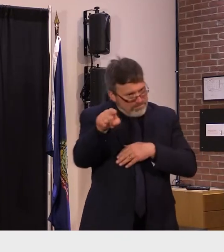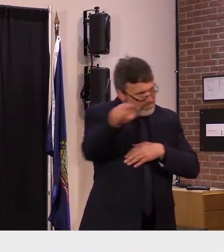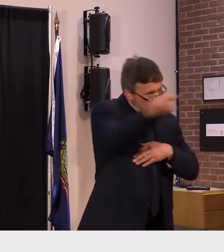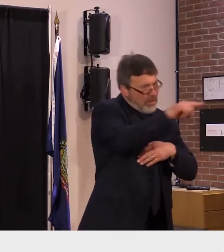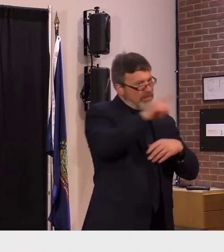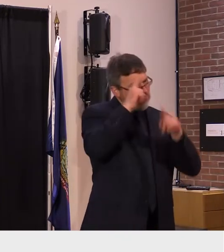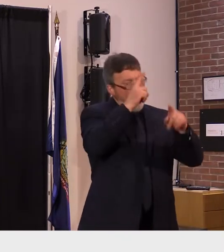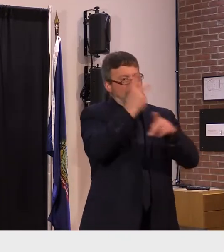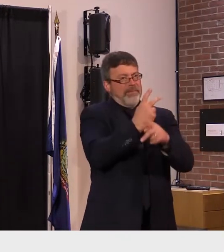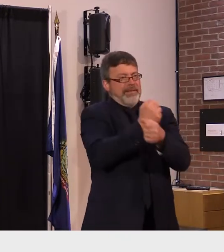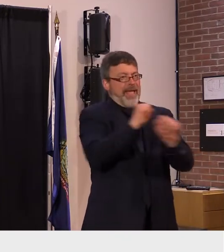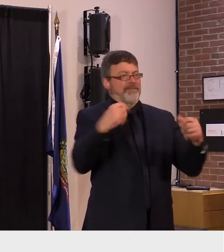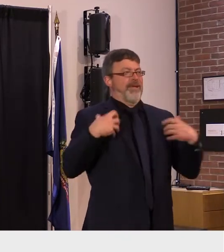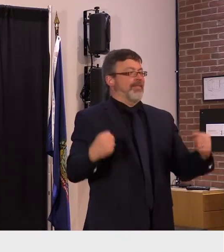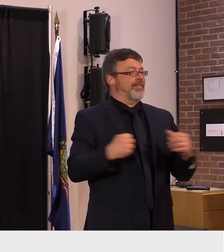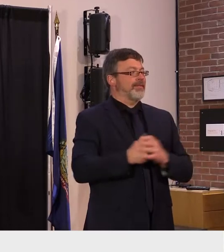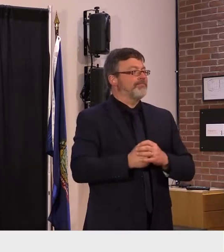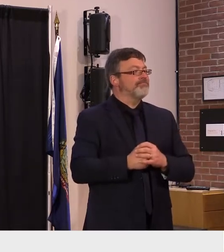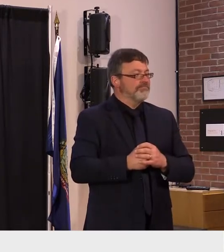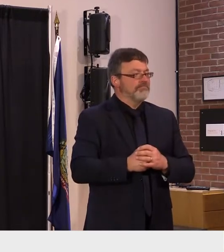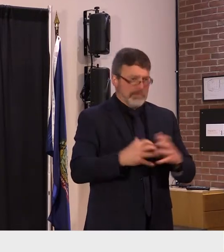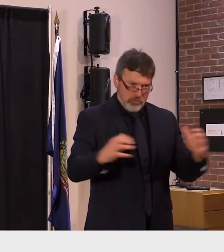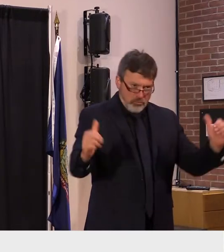i'll turn it back to the government